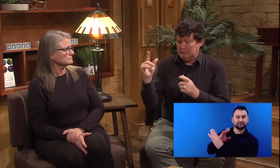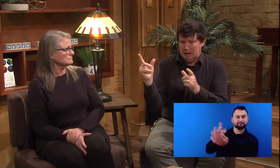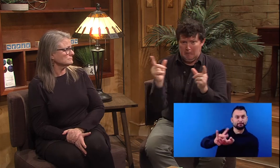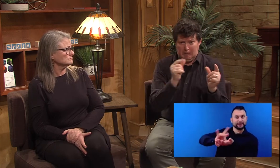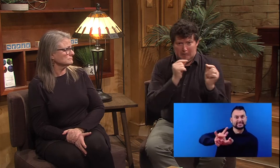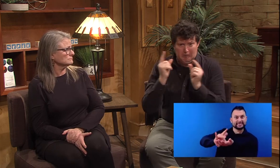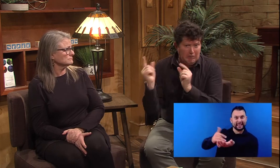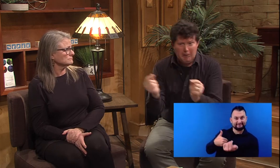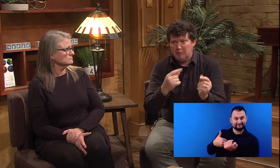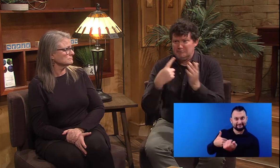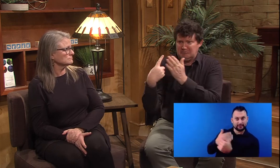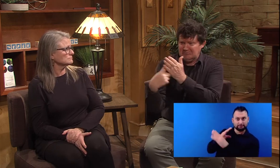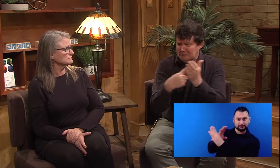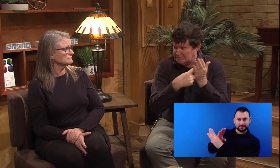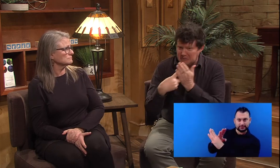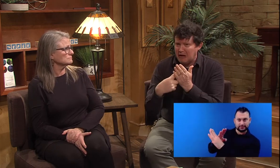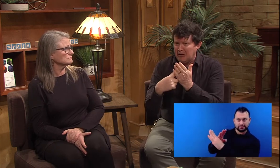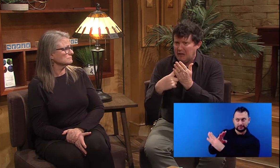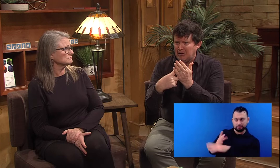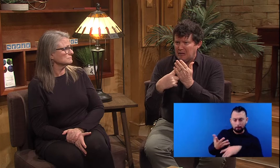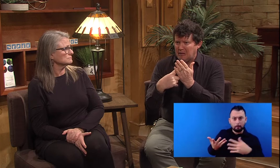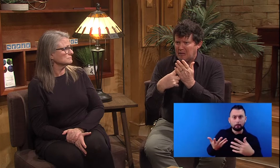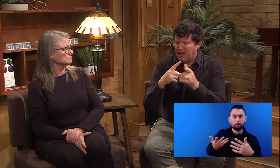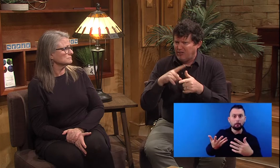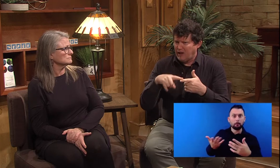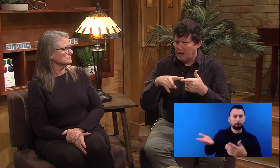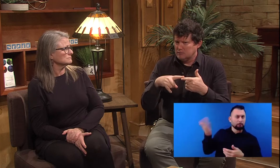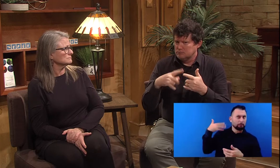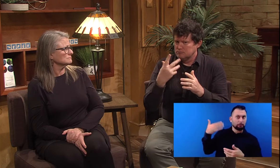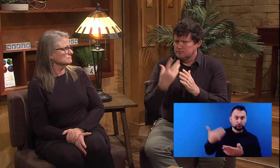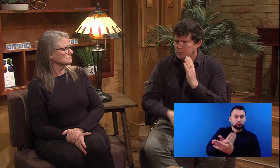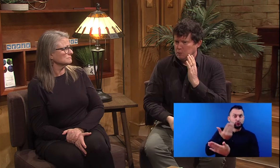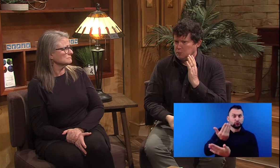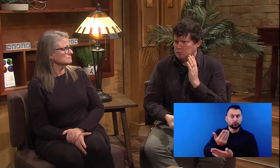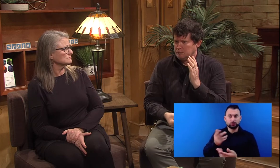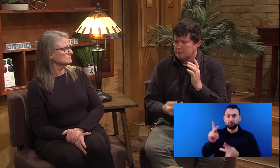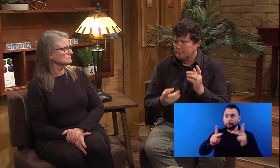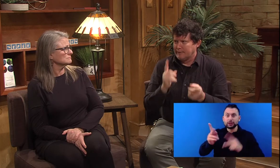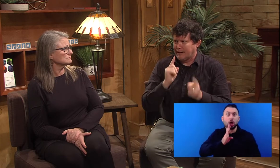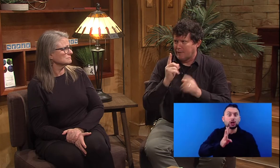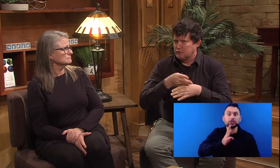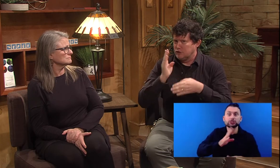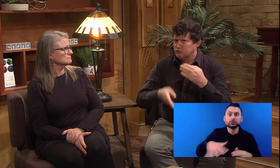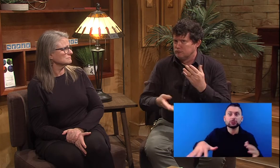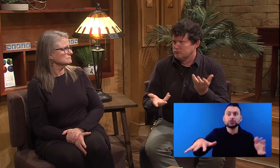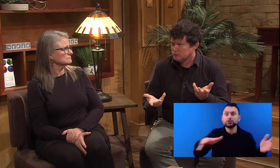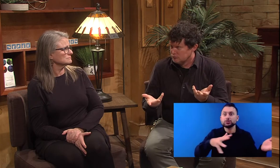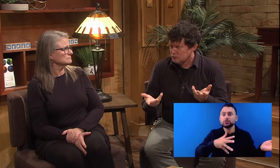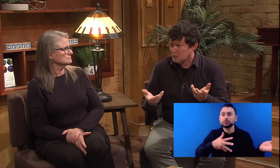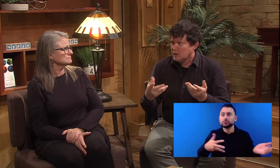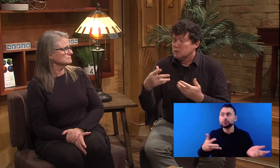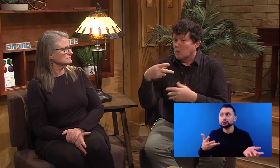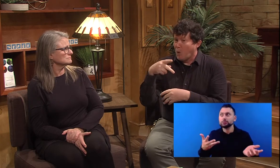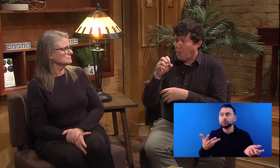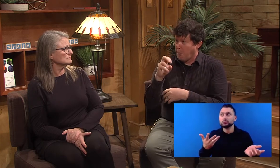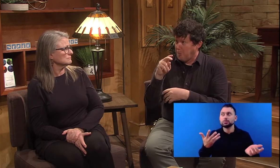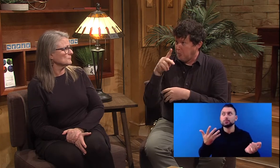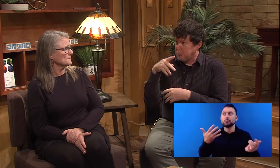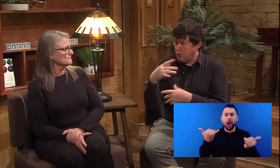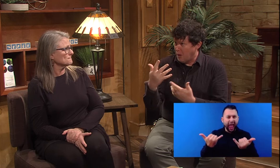And I know that there was a lot of talk at that time, a lot of information about it, but then I feel like, uh, that talk has ended. And so